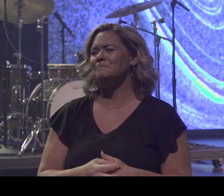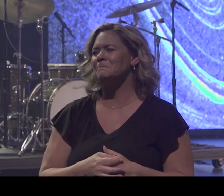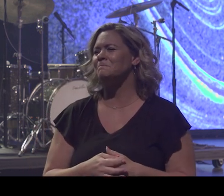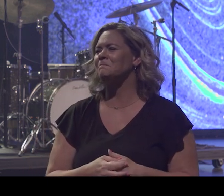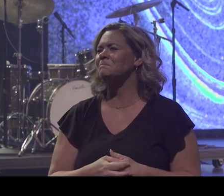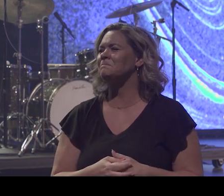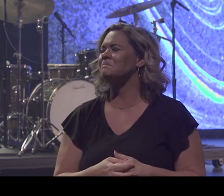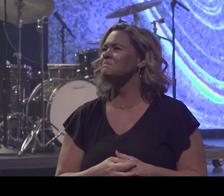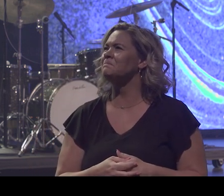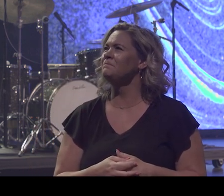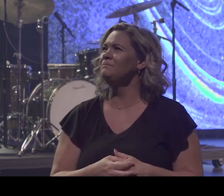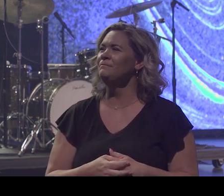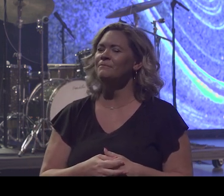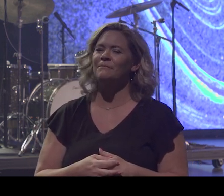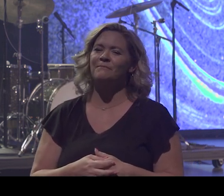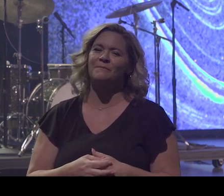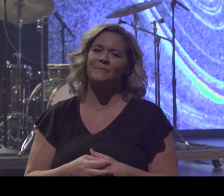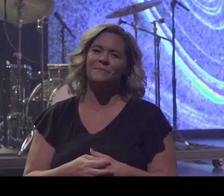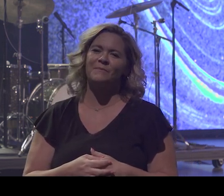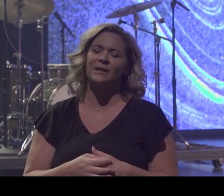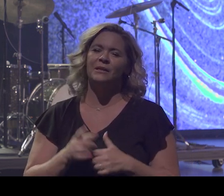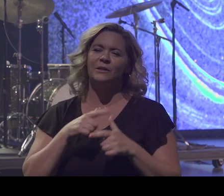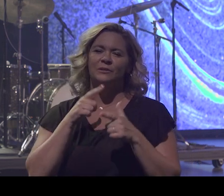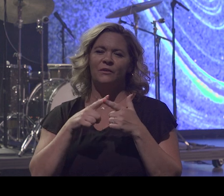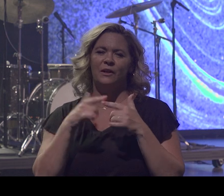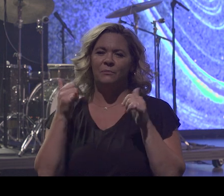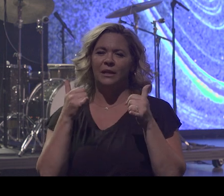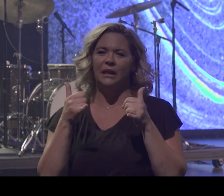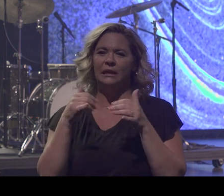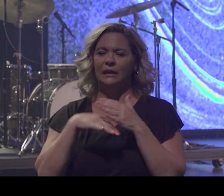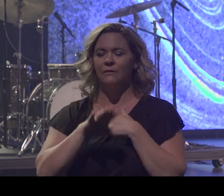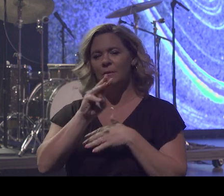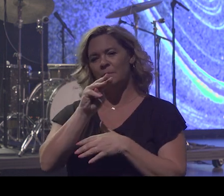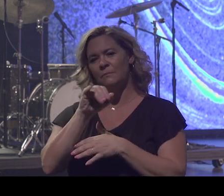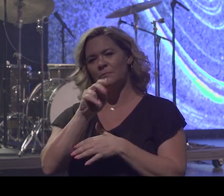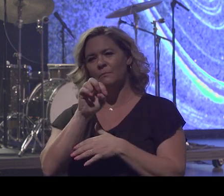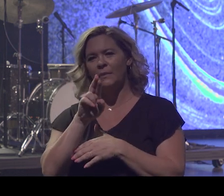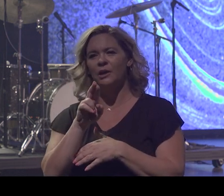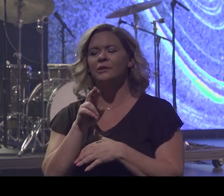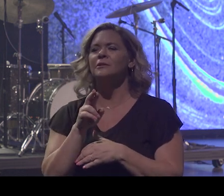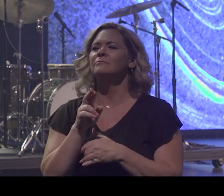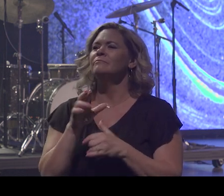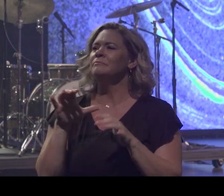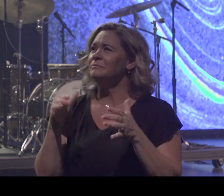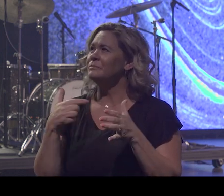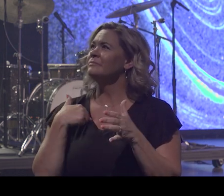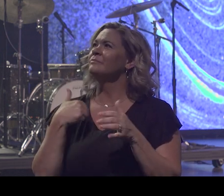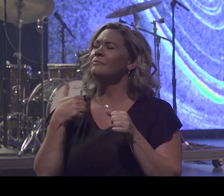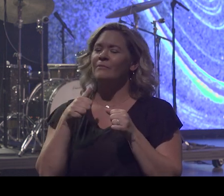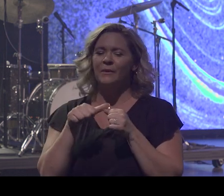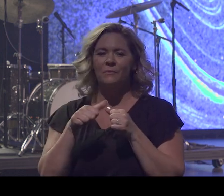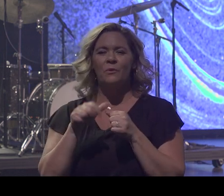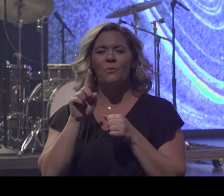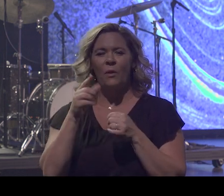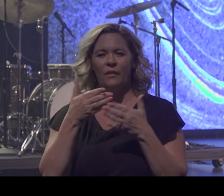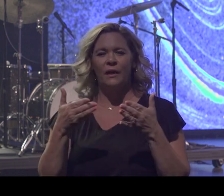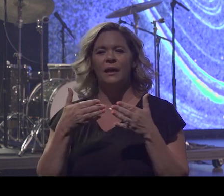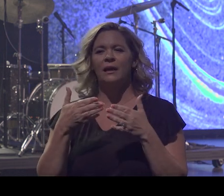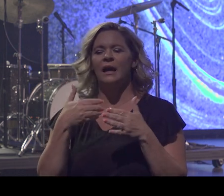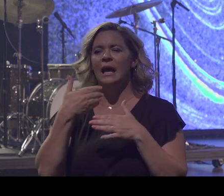So I just go on and end up playing in the minor leagues. And I realized one thing after my high school of quitting. I realized that I